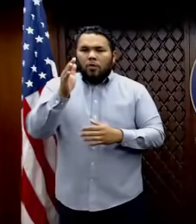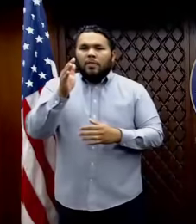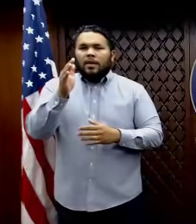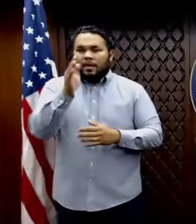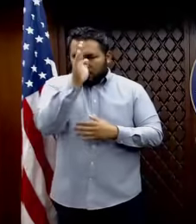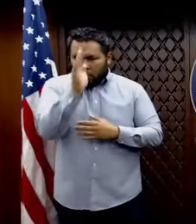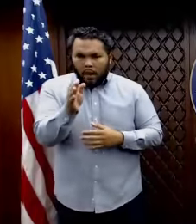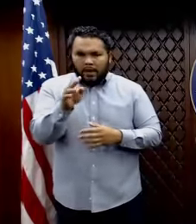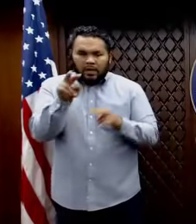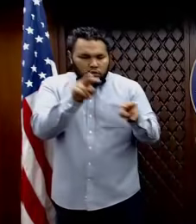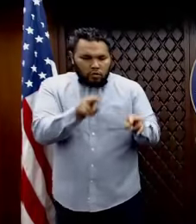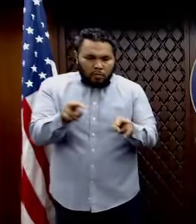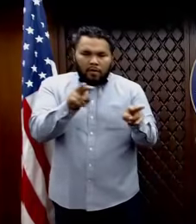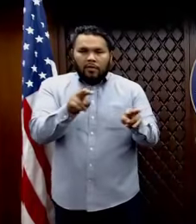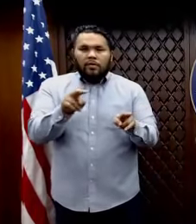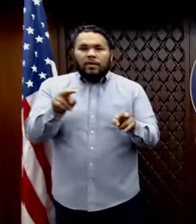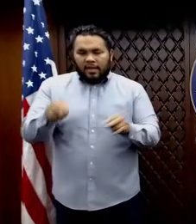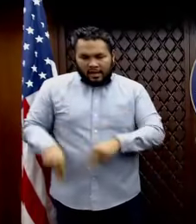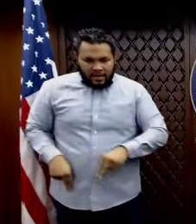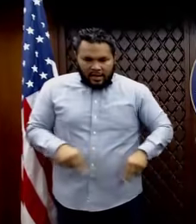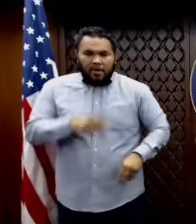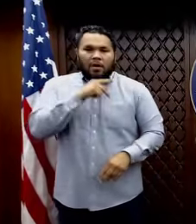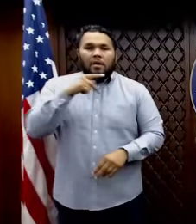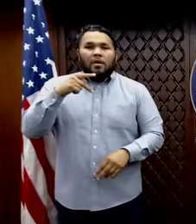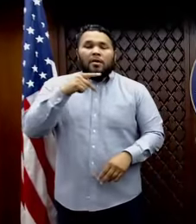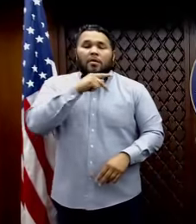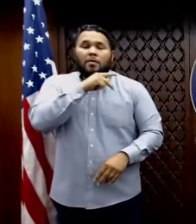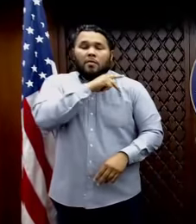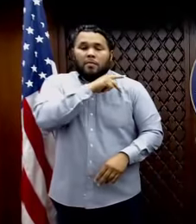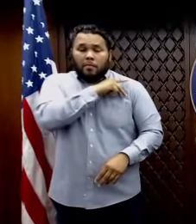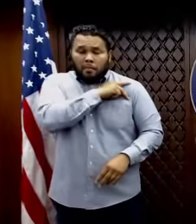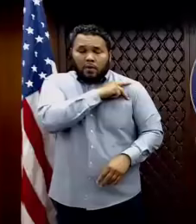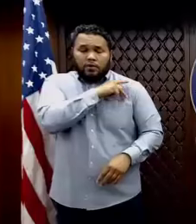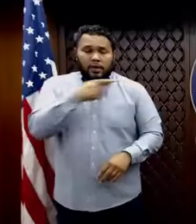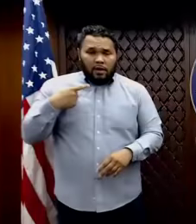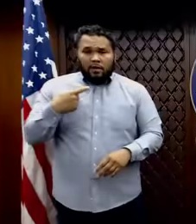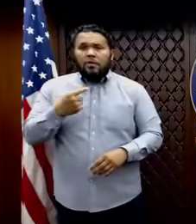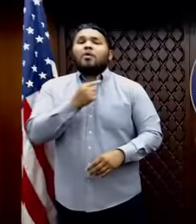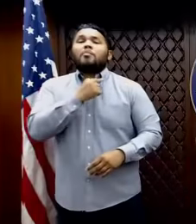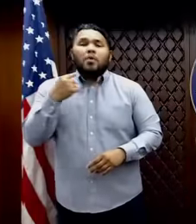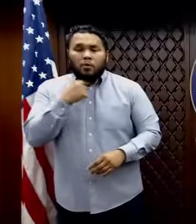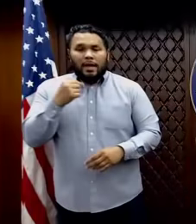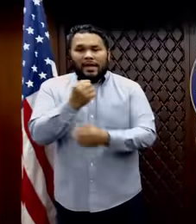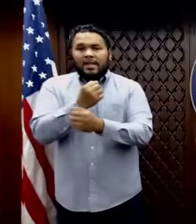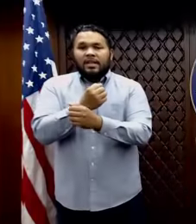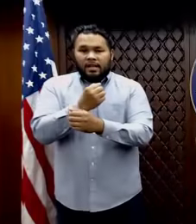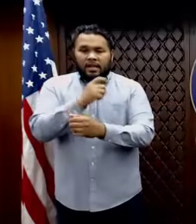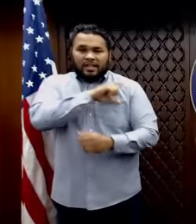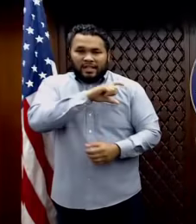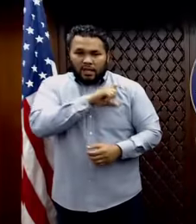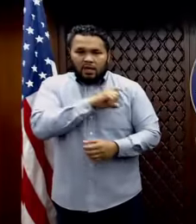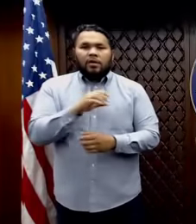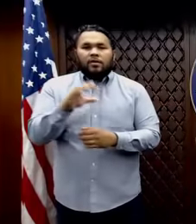Naval personnel, both potentially Naval Security Forces, Marine Security Forces, and then potentially